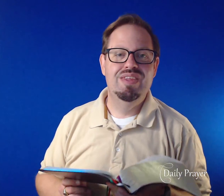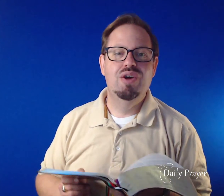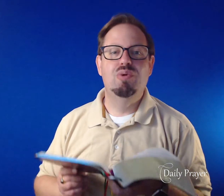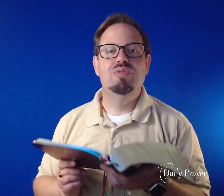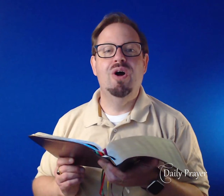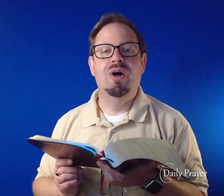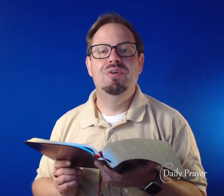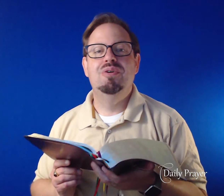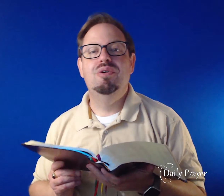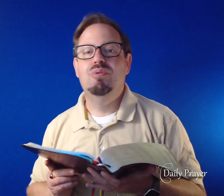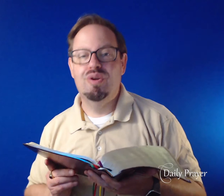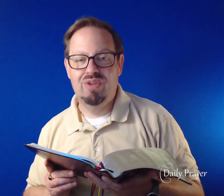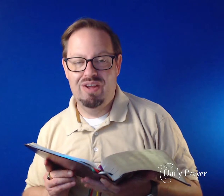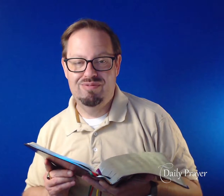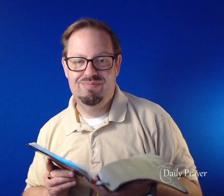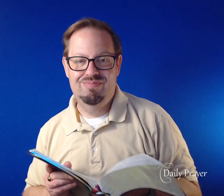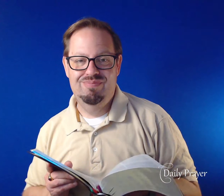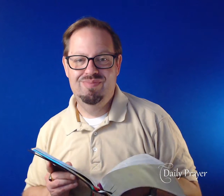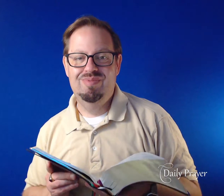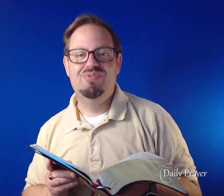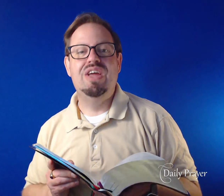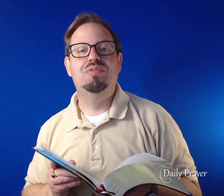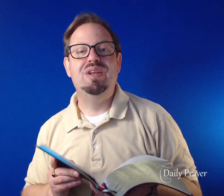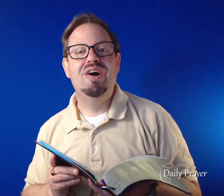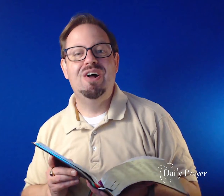Word of God. Word of life. Thanks be to God.